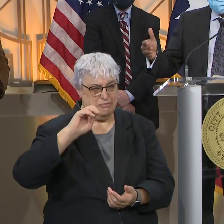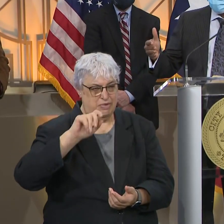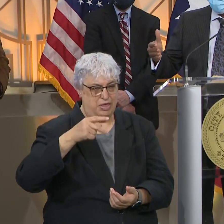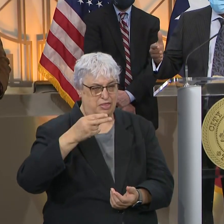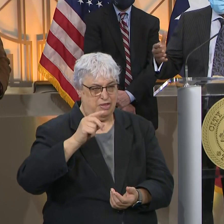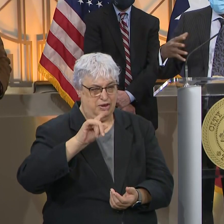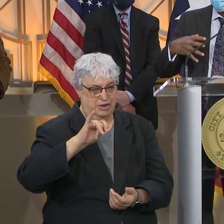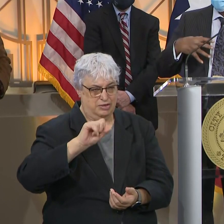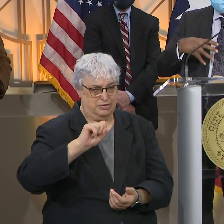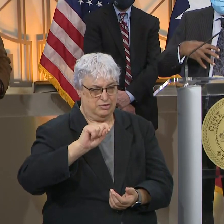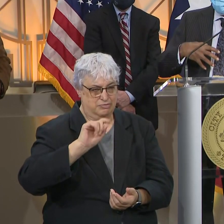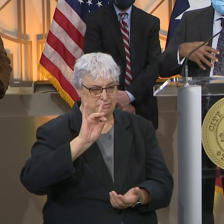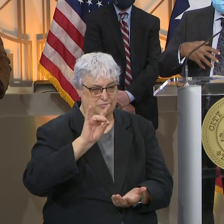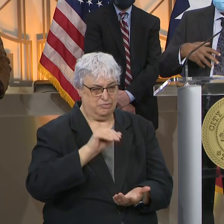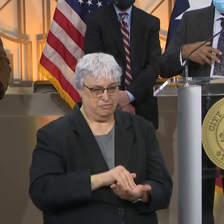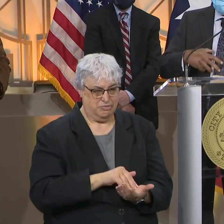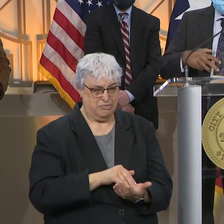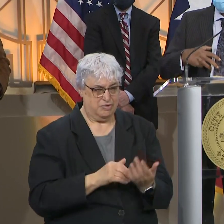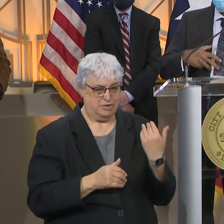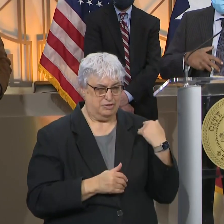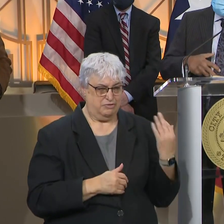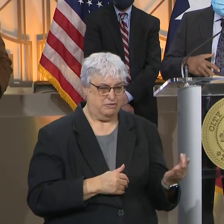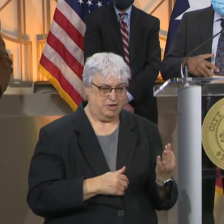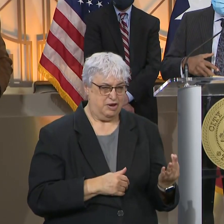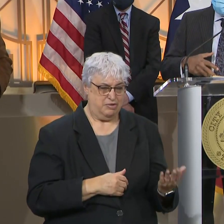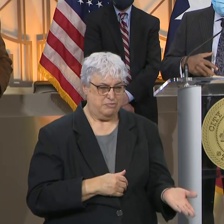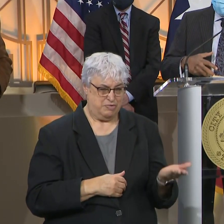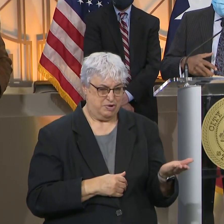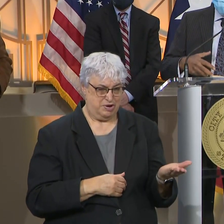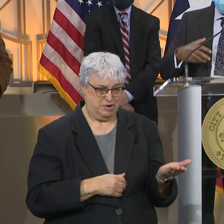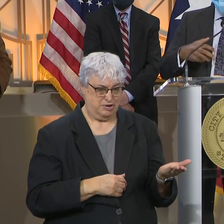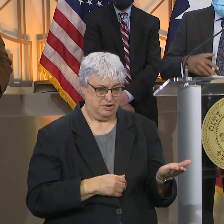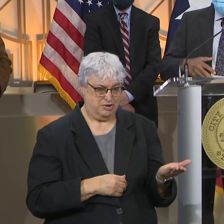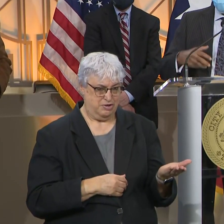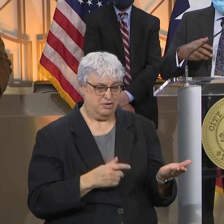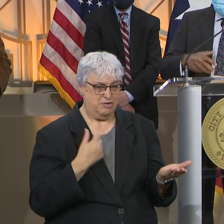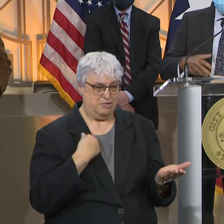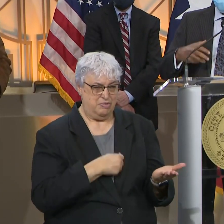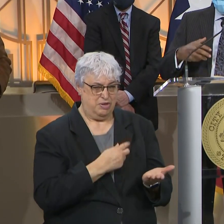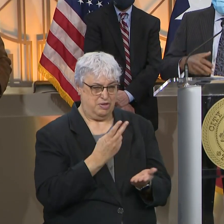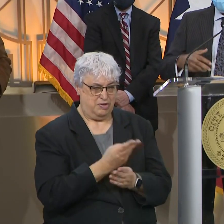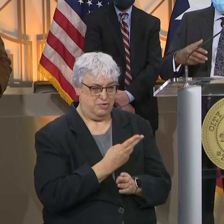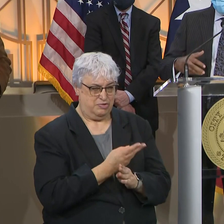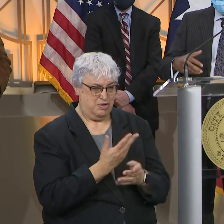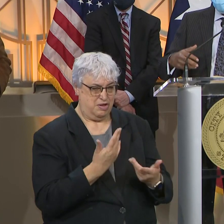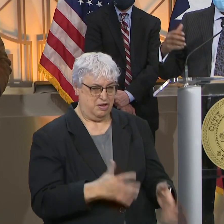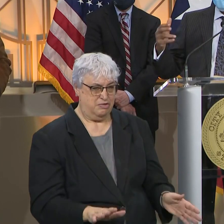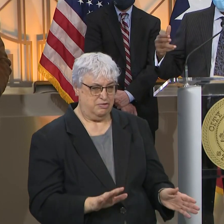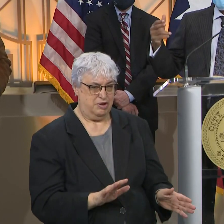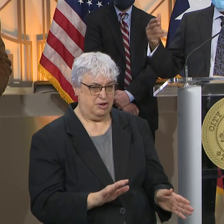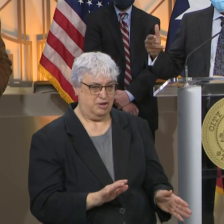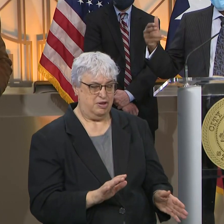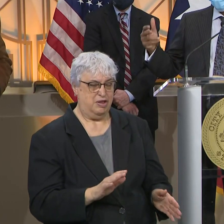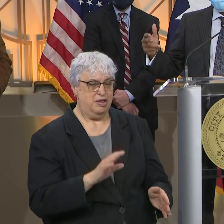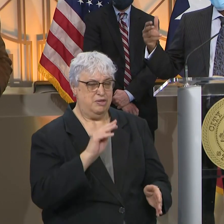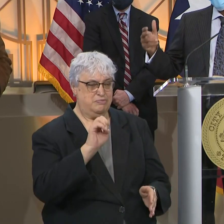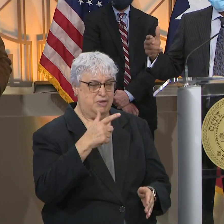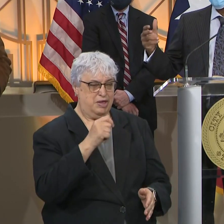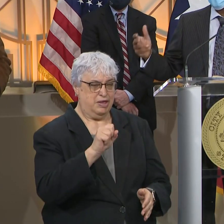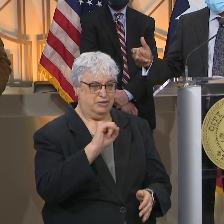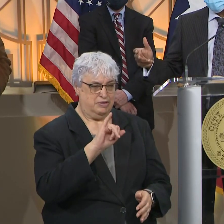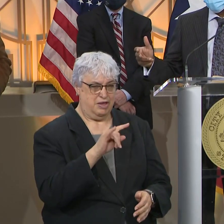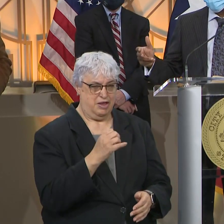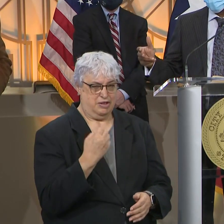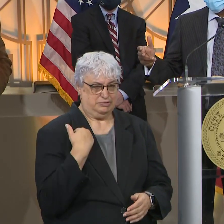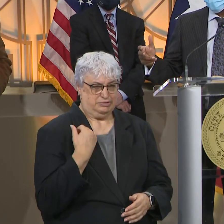8,000 we received on Friday morning. And we used some of that 8,000 at our mega site